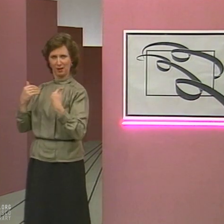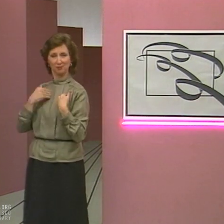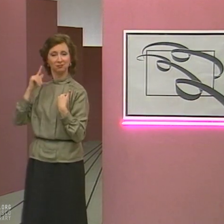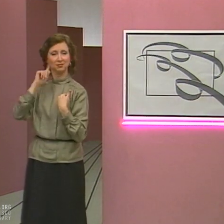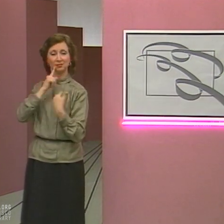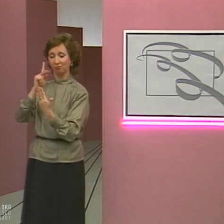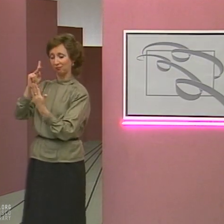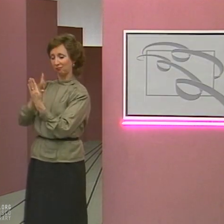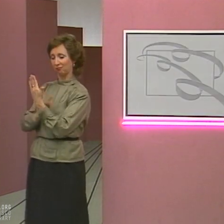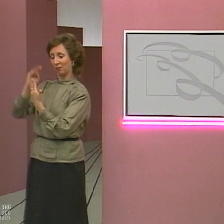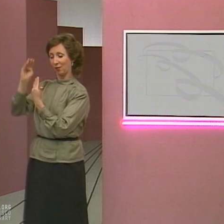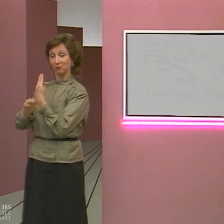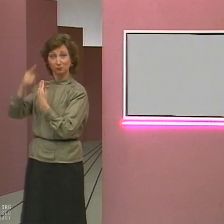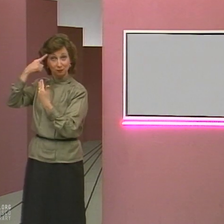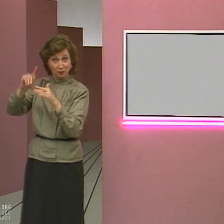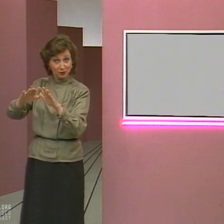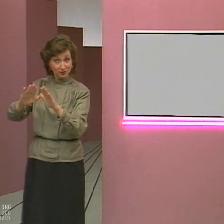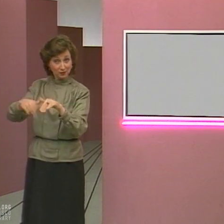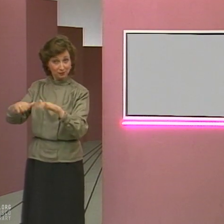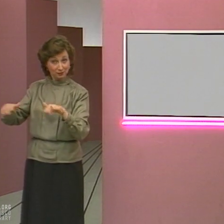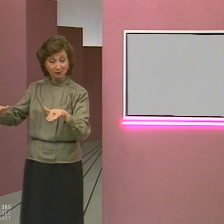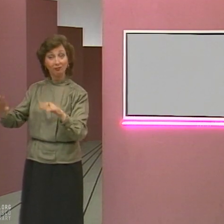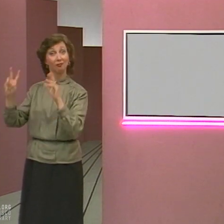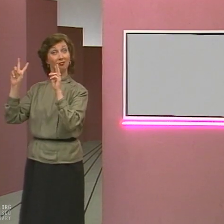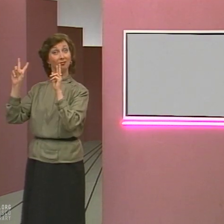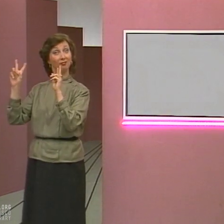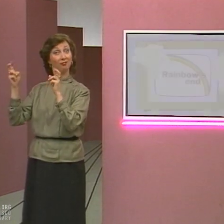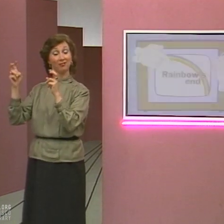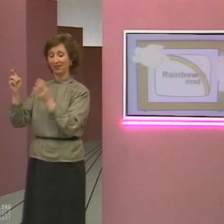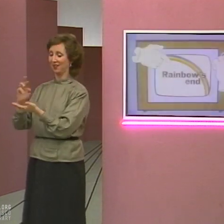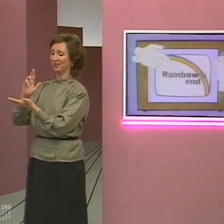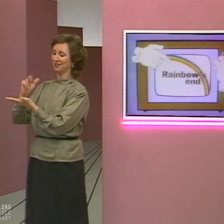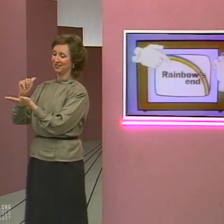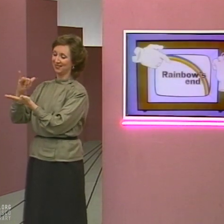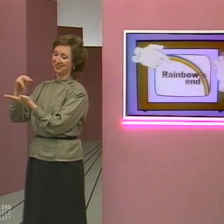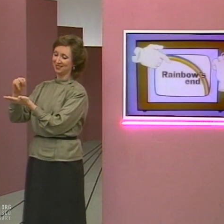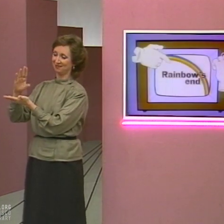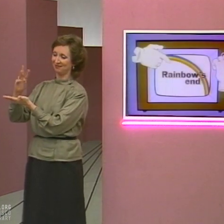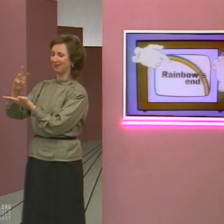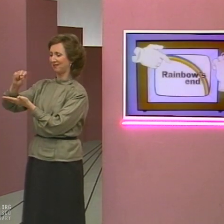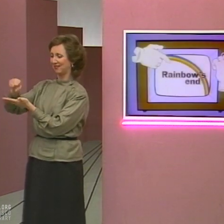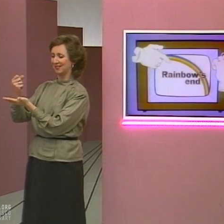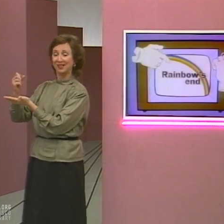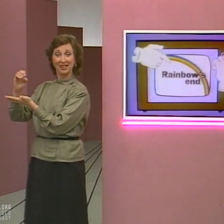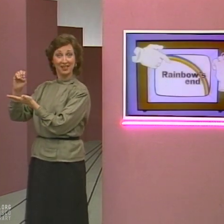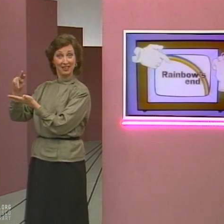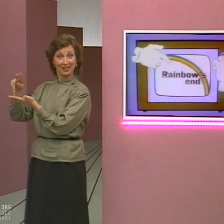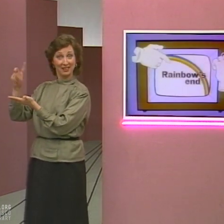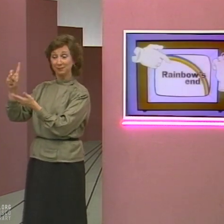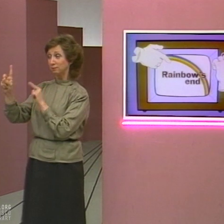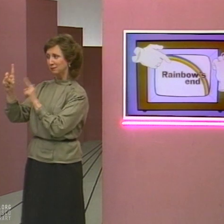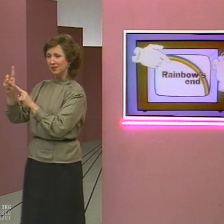touched shows made for television, such as Rainbow's End, a public television series for children.